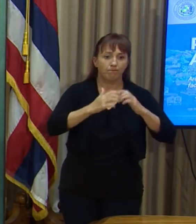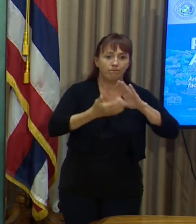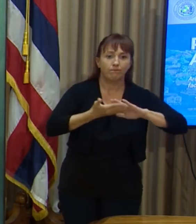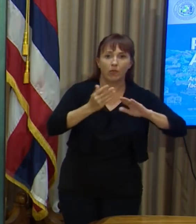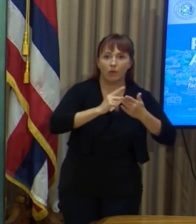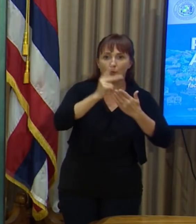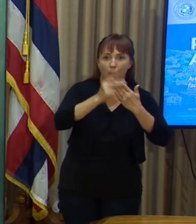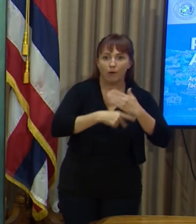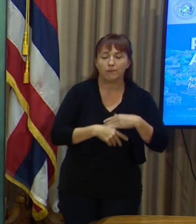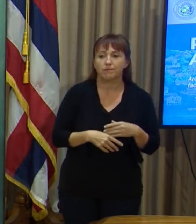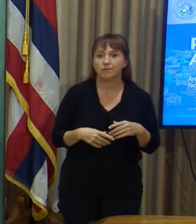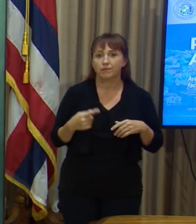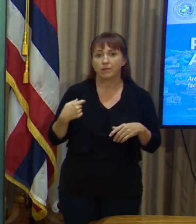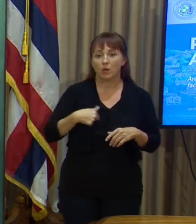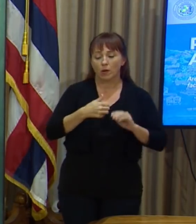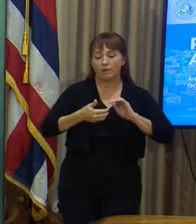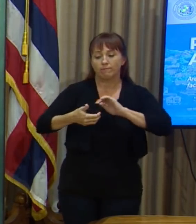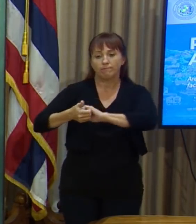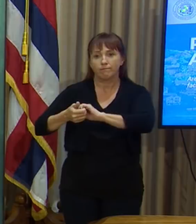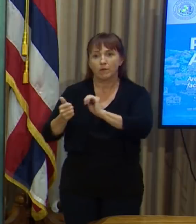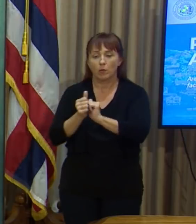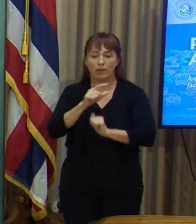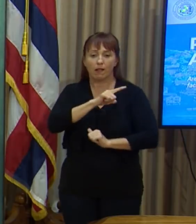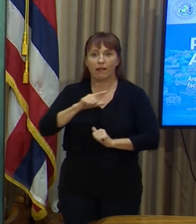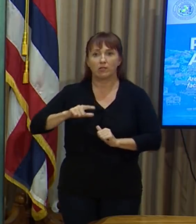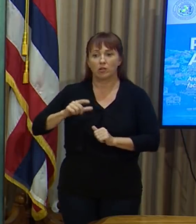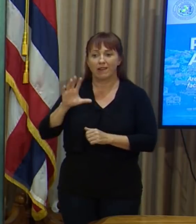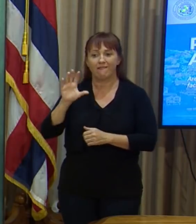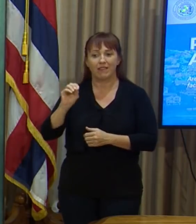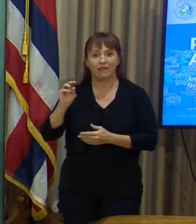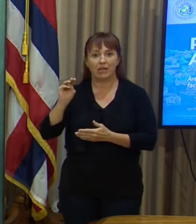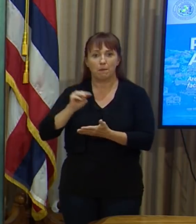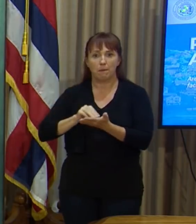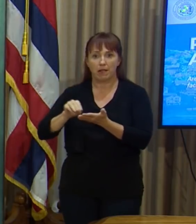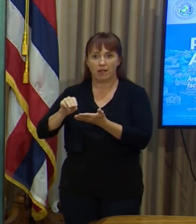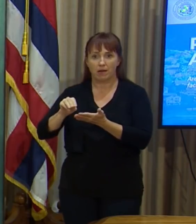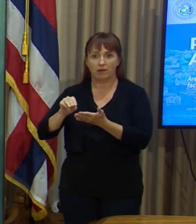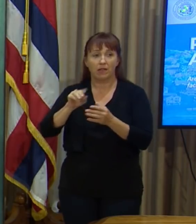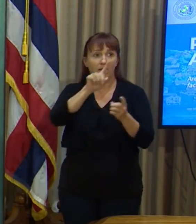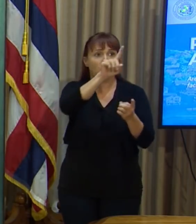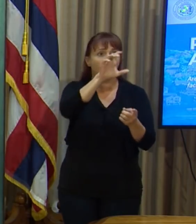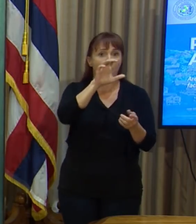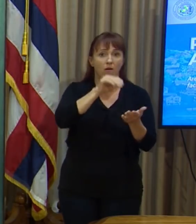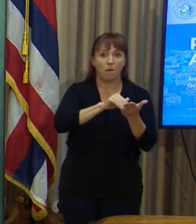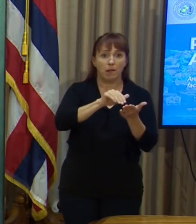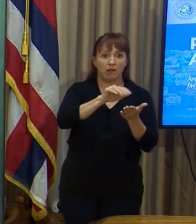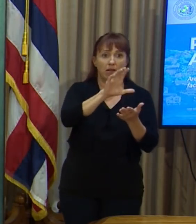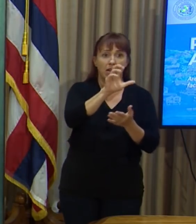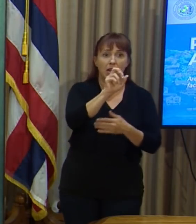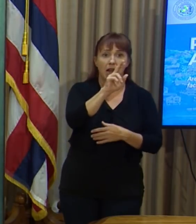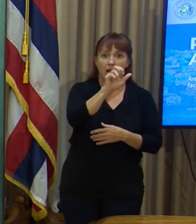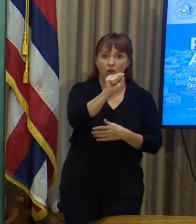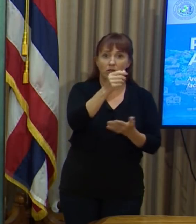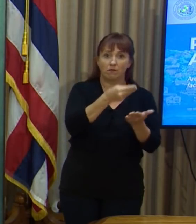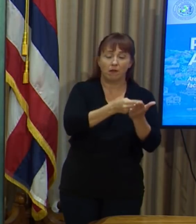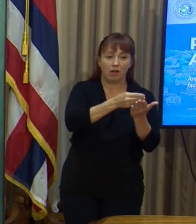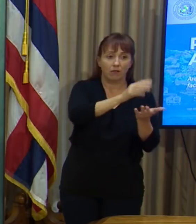legislature we directed 50 million dollars out of the 100 million federal CARES Act funds